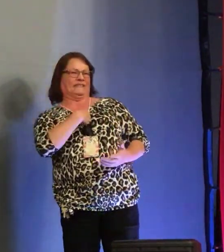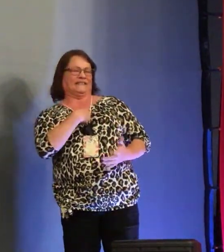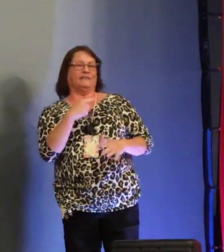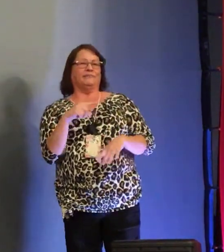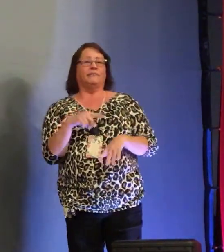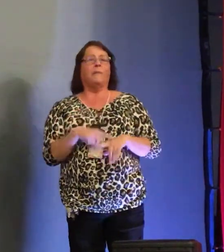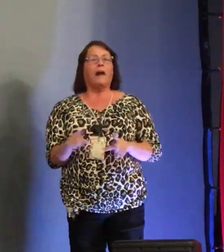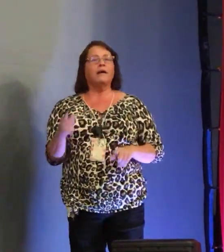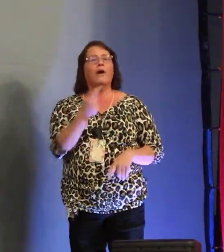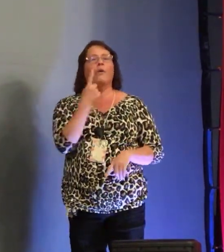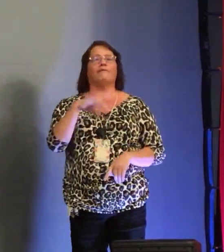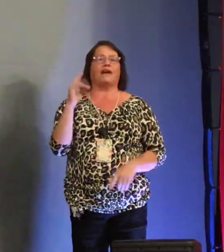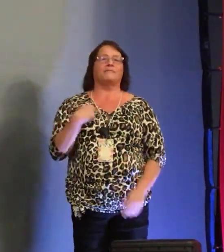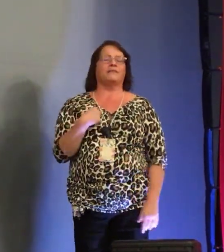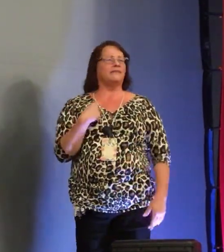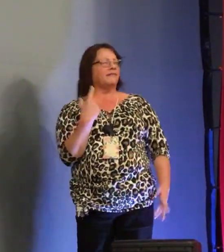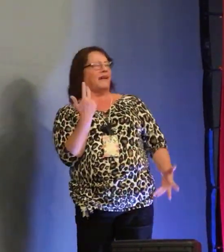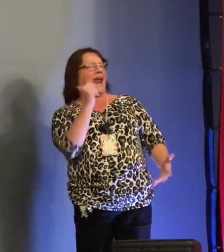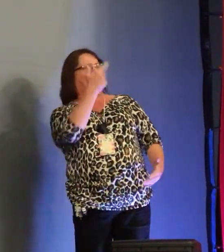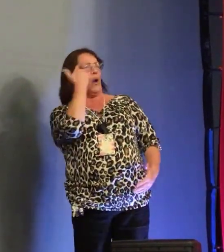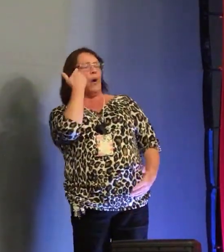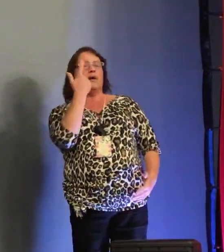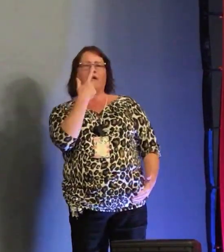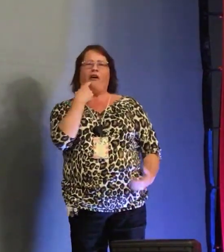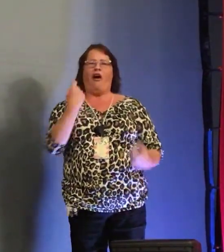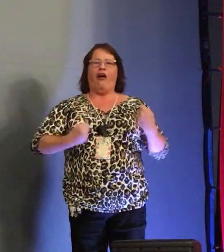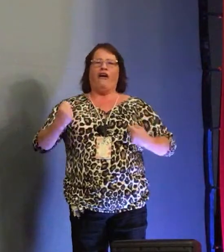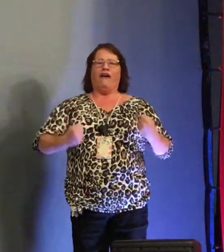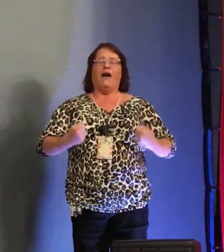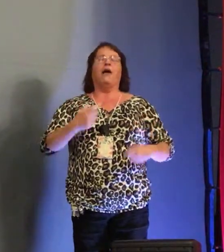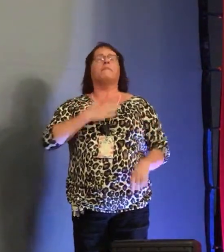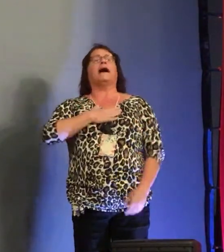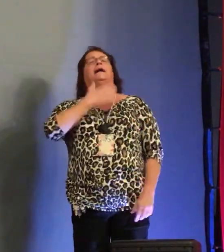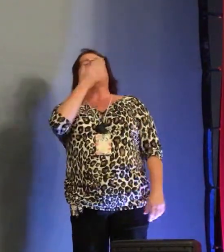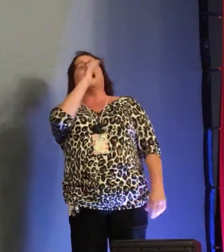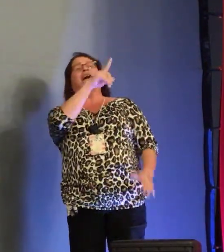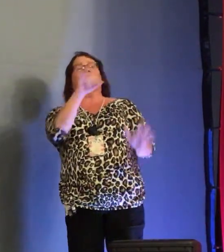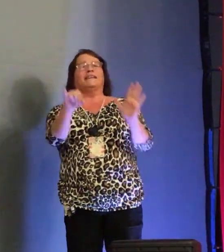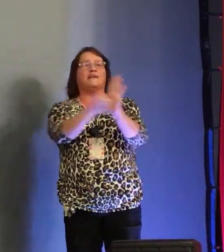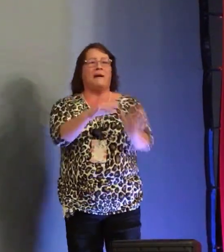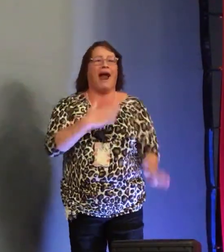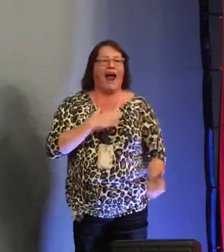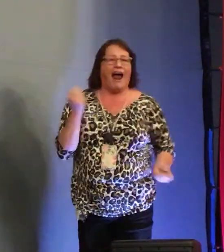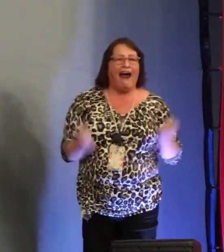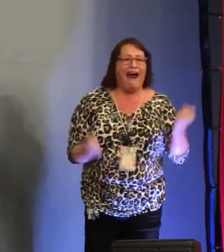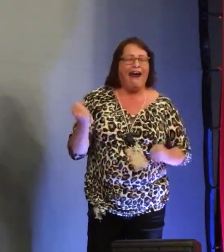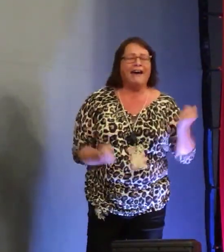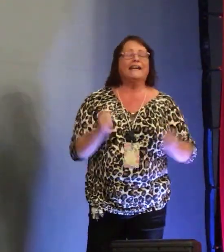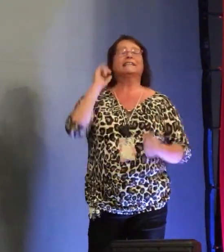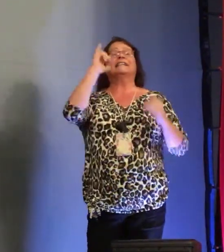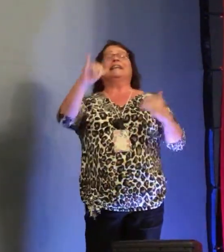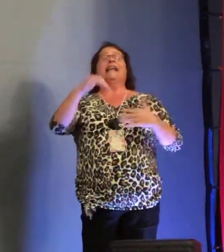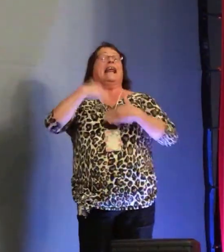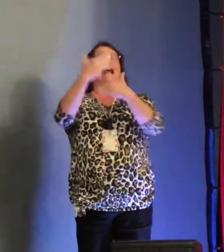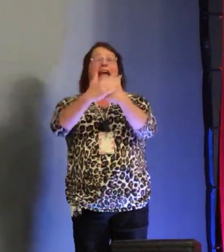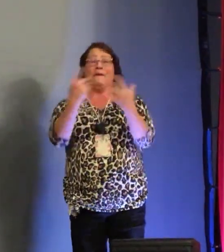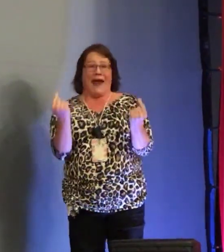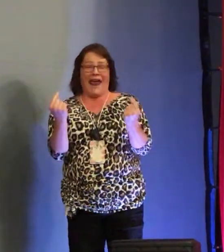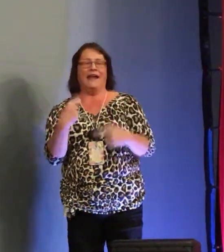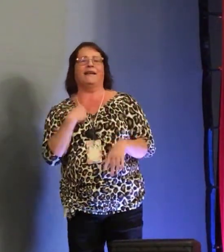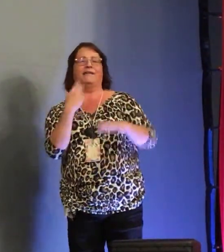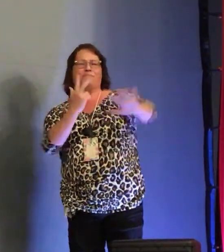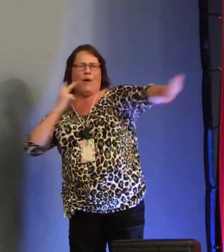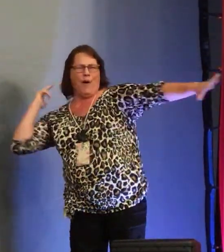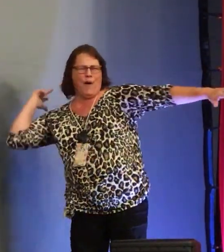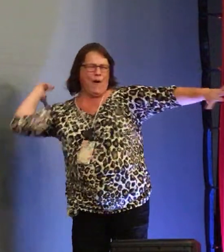corner because i didn't want don to see me but he would always find me i'm like how did you know i was here he's like oh your car's still here ah